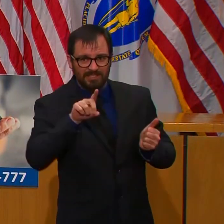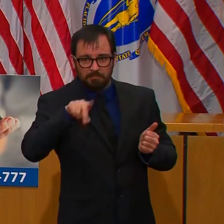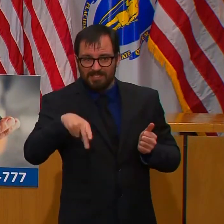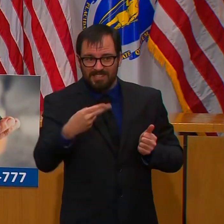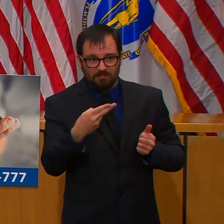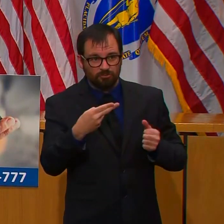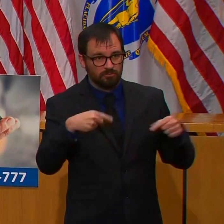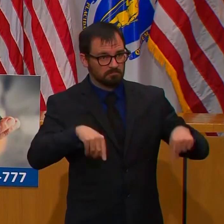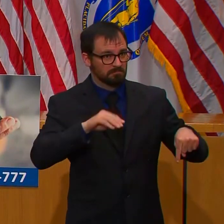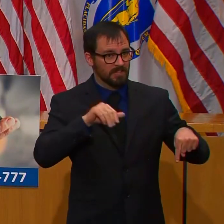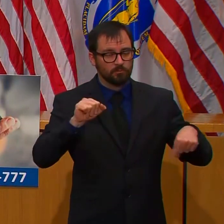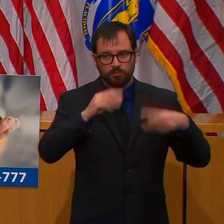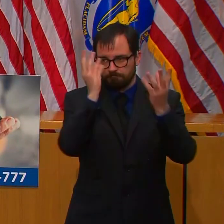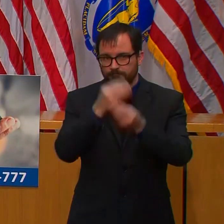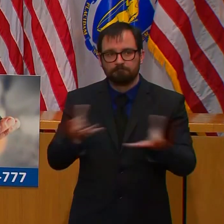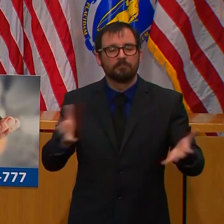Airbnb.